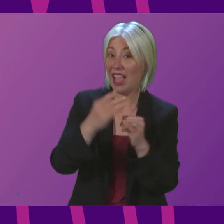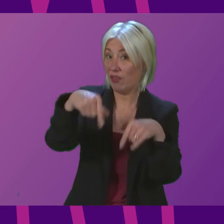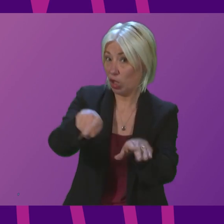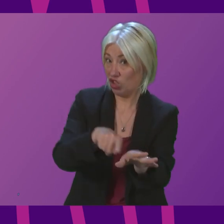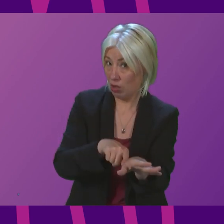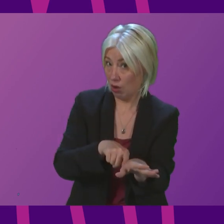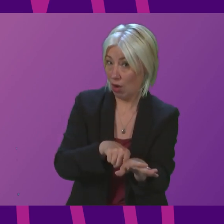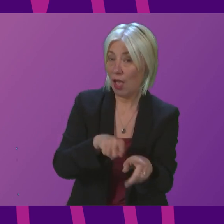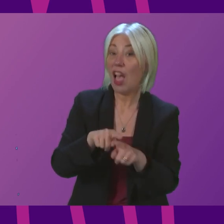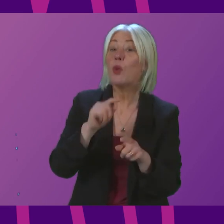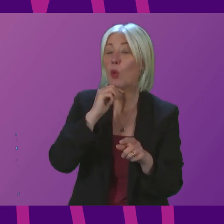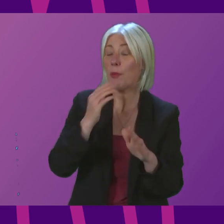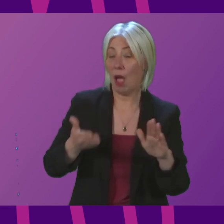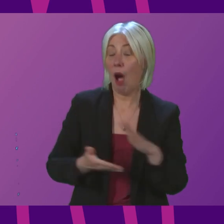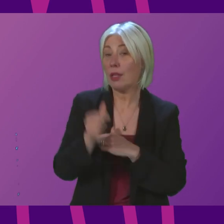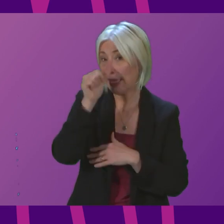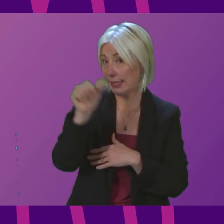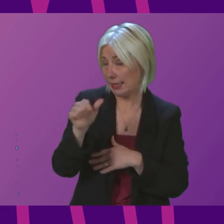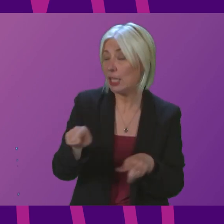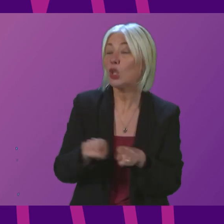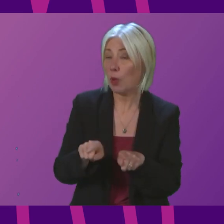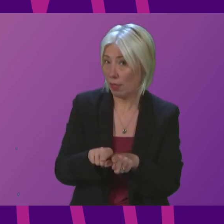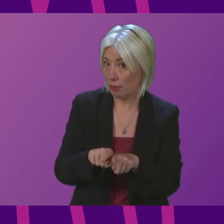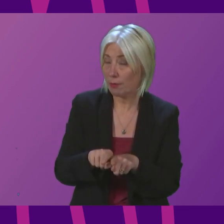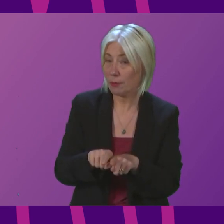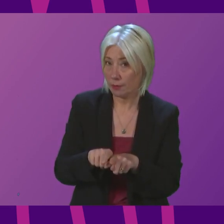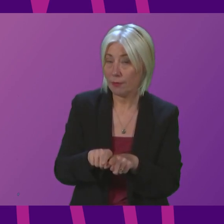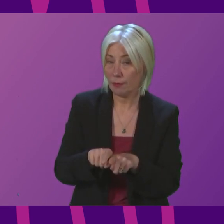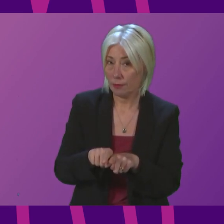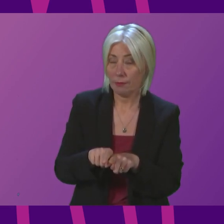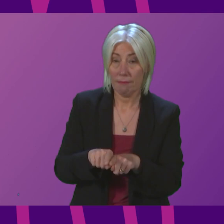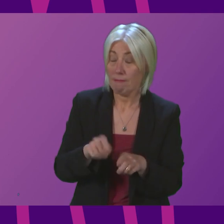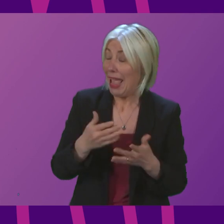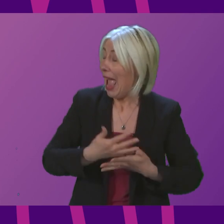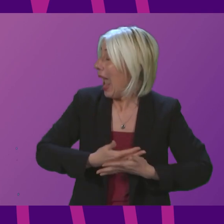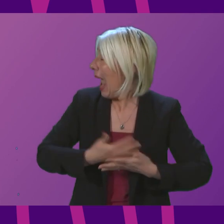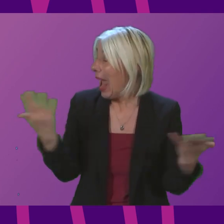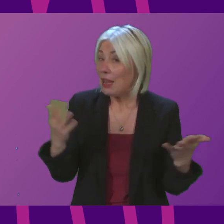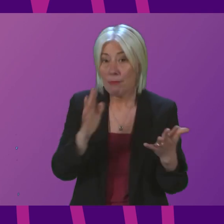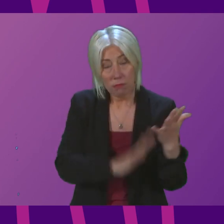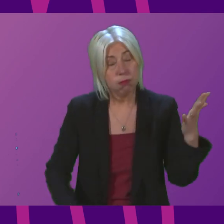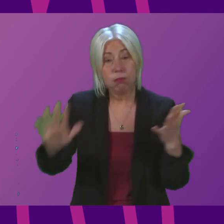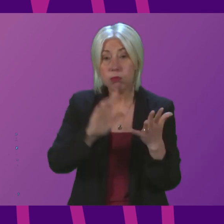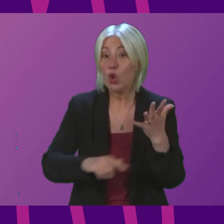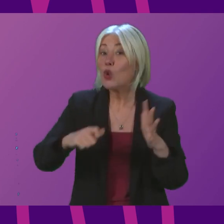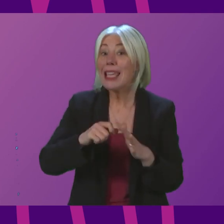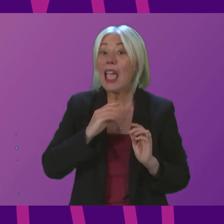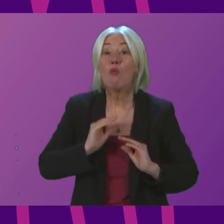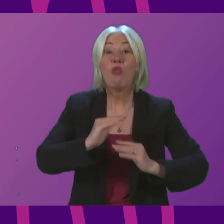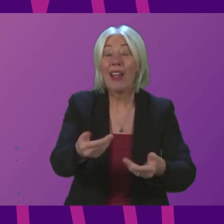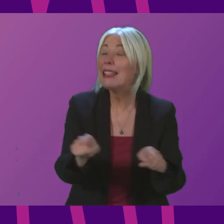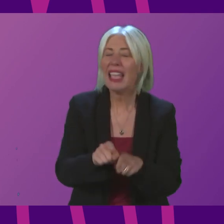we will extend it to under-16s too. Now that is not provided in any other part of the United Kingdom.